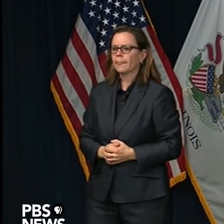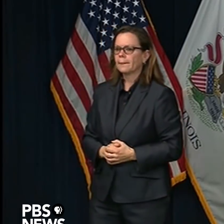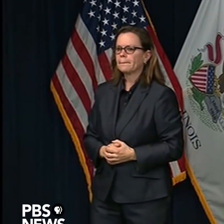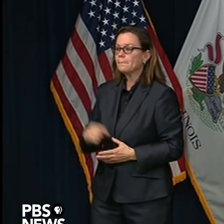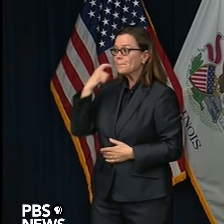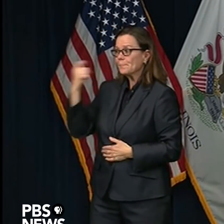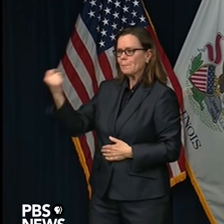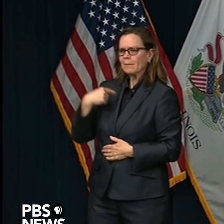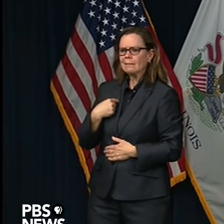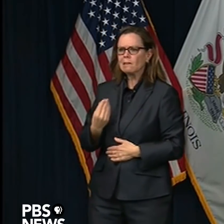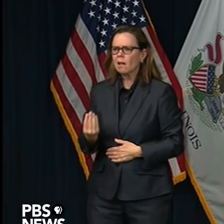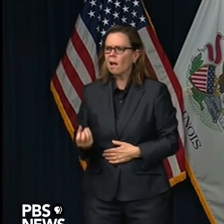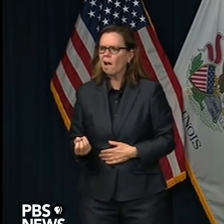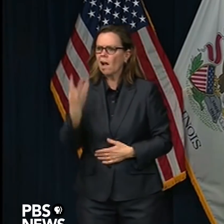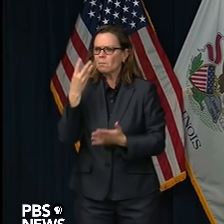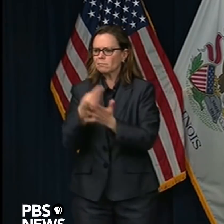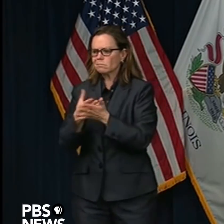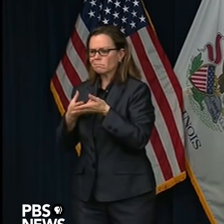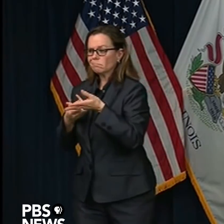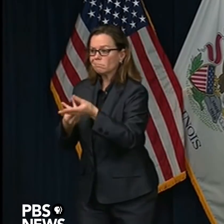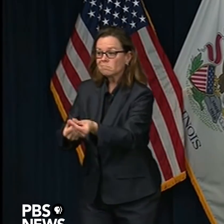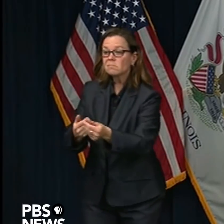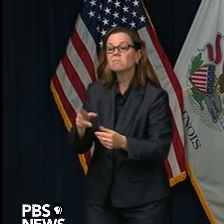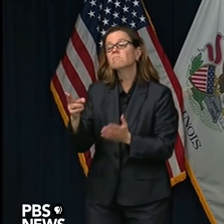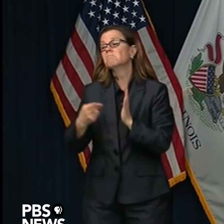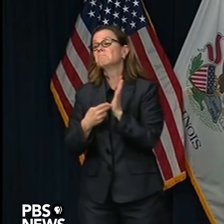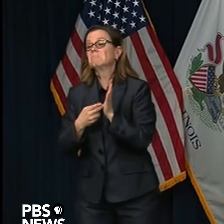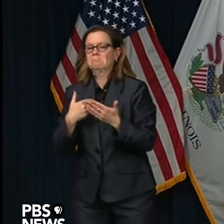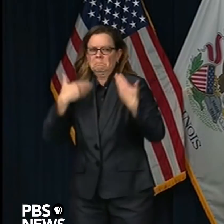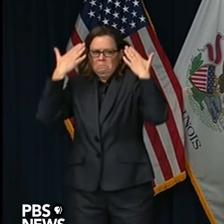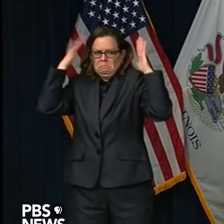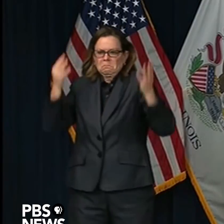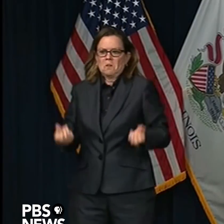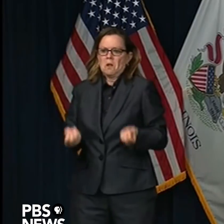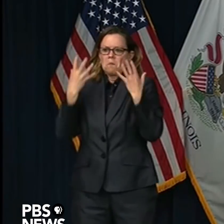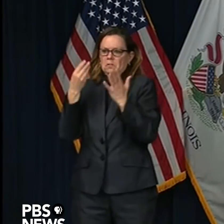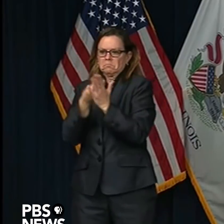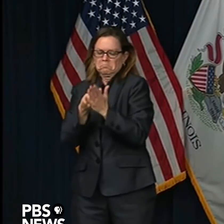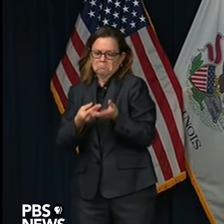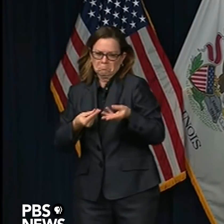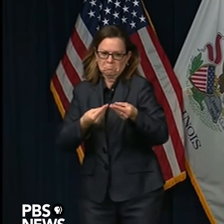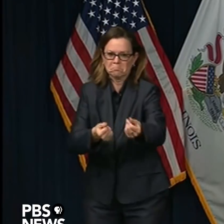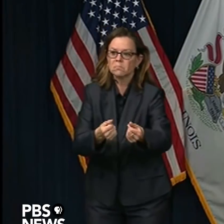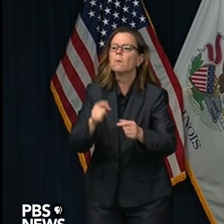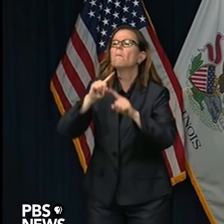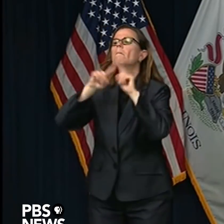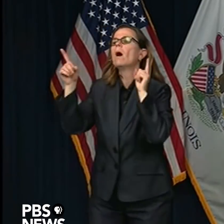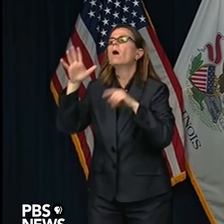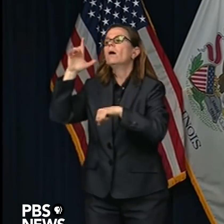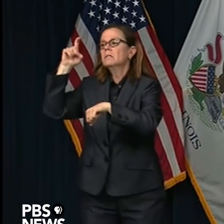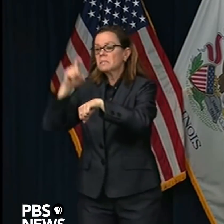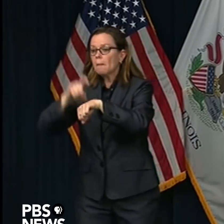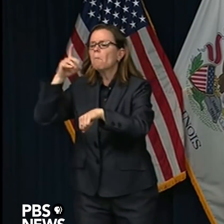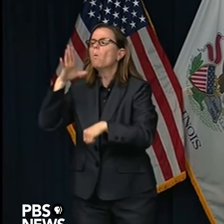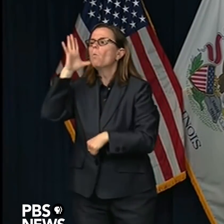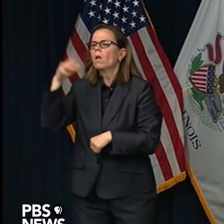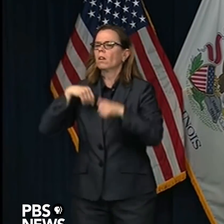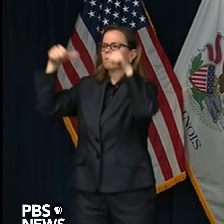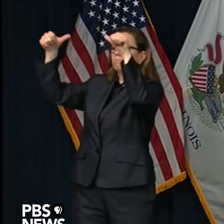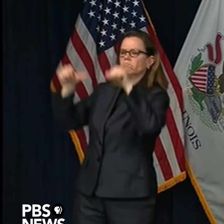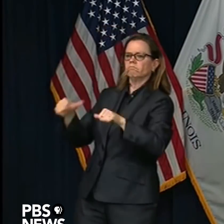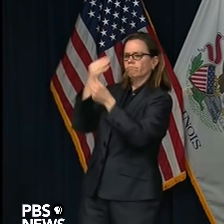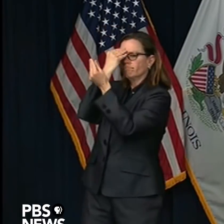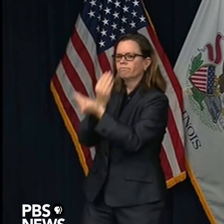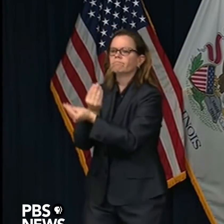look at it. I couldn't tell you what the total is now, but I know that, you know, it's not infrequent that we have to place a $5 million order